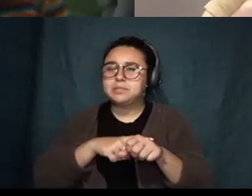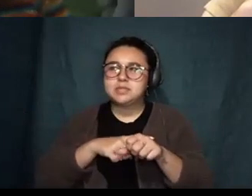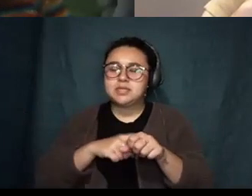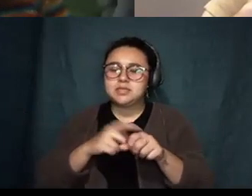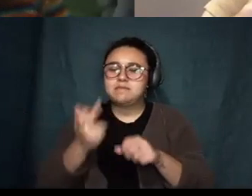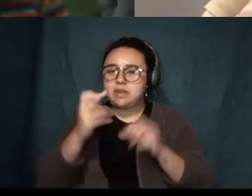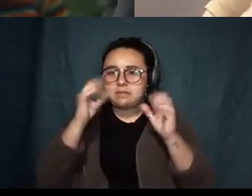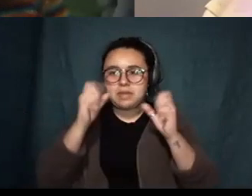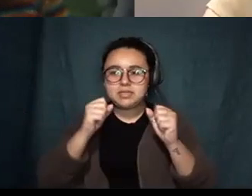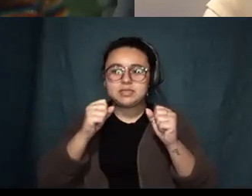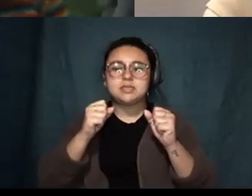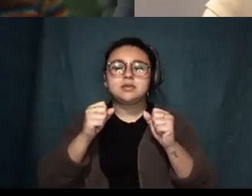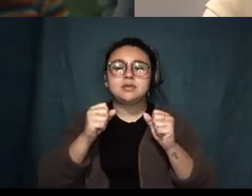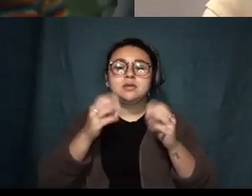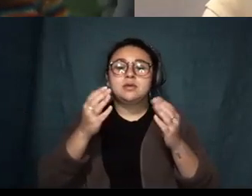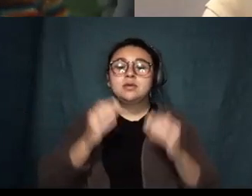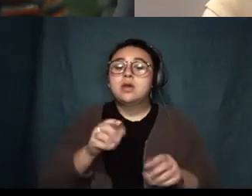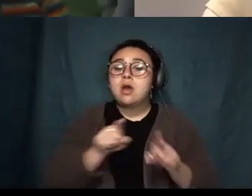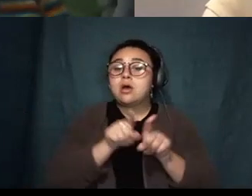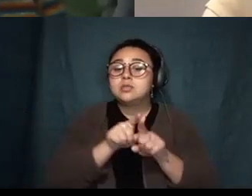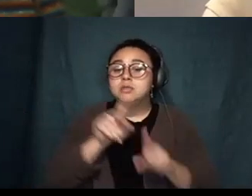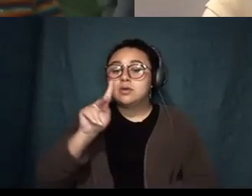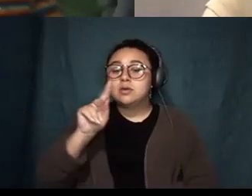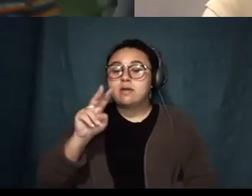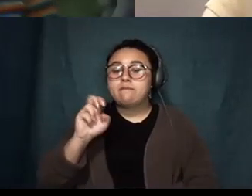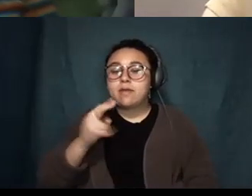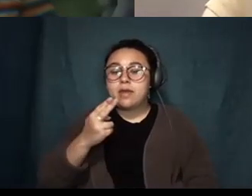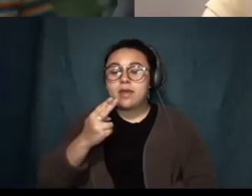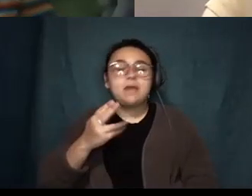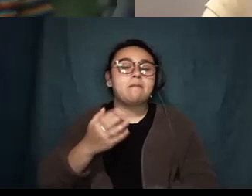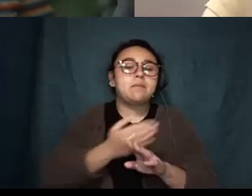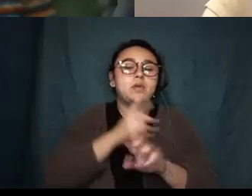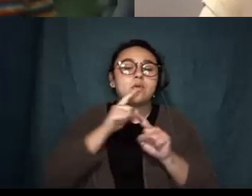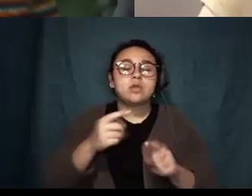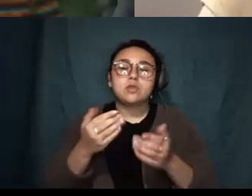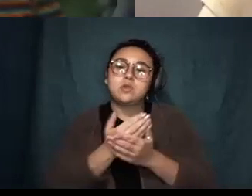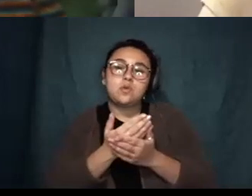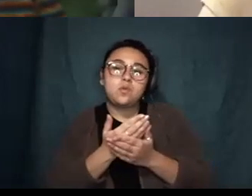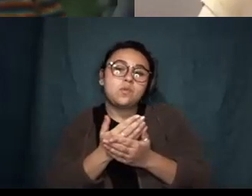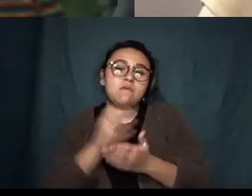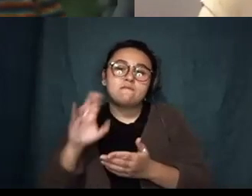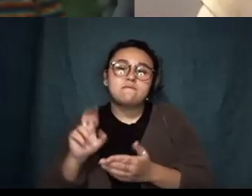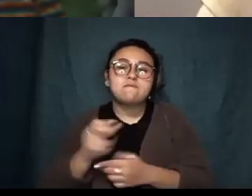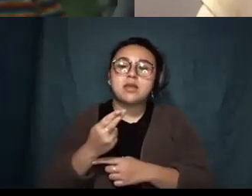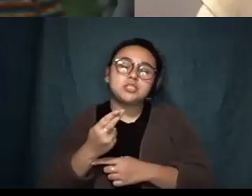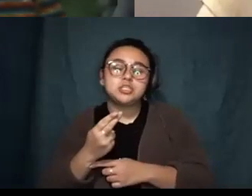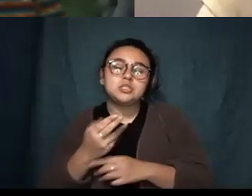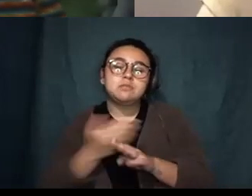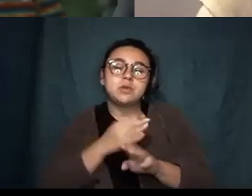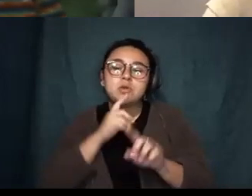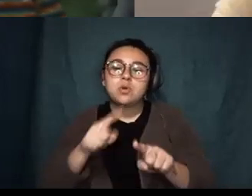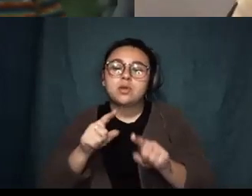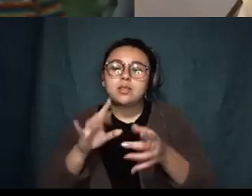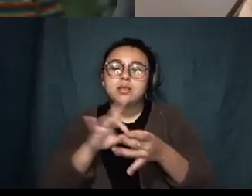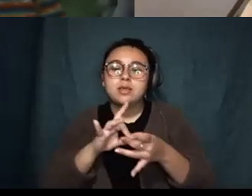Kava's new book go pre-order it at the brand new fresh pre-order link I'm really excited about Alyssa Washuda's White Magic which I